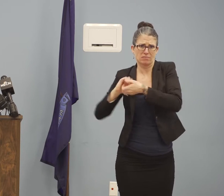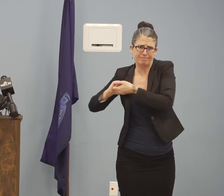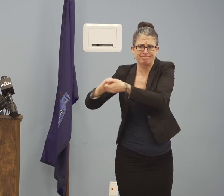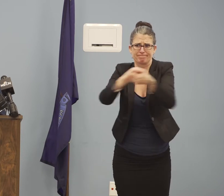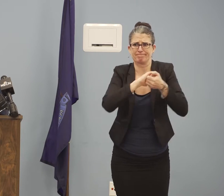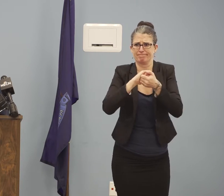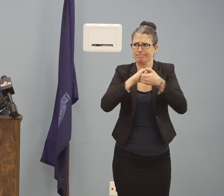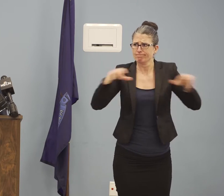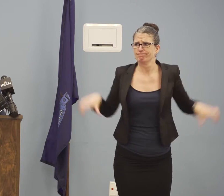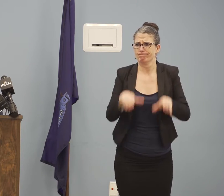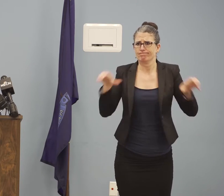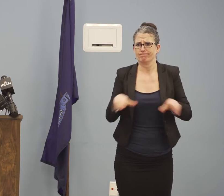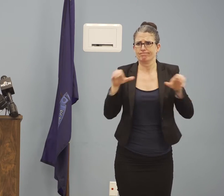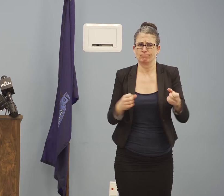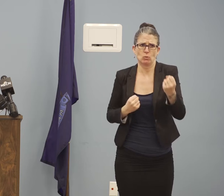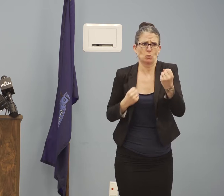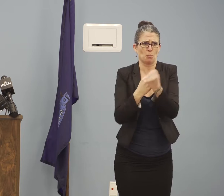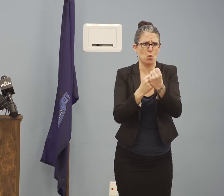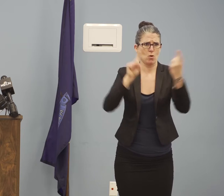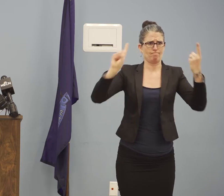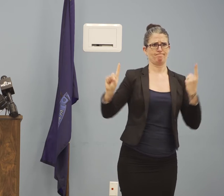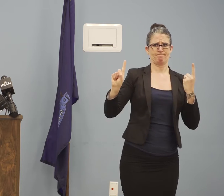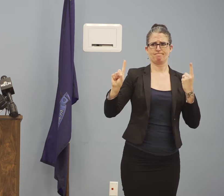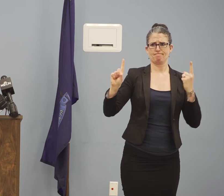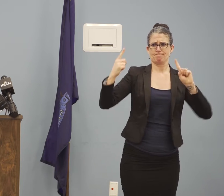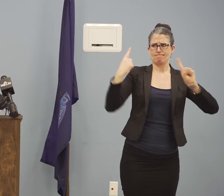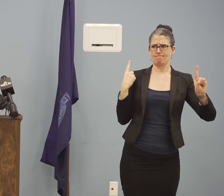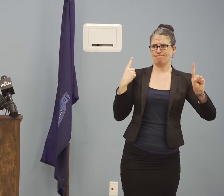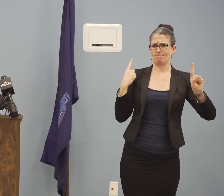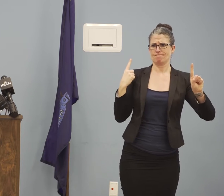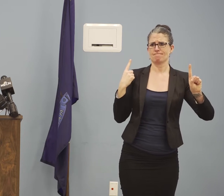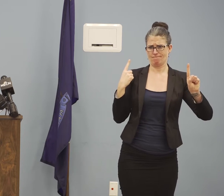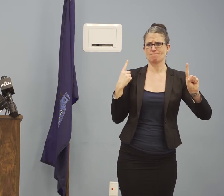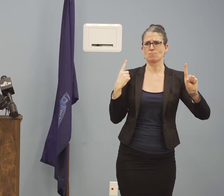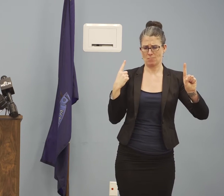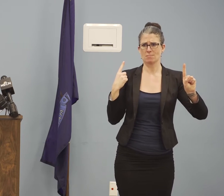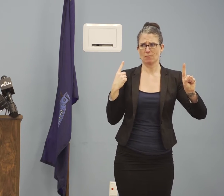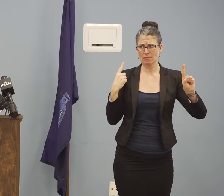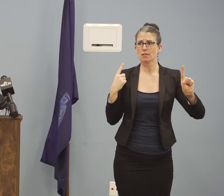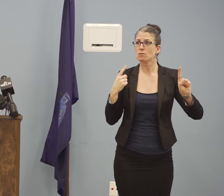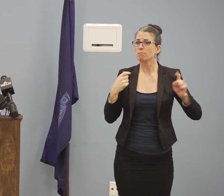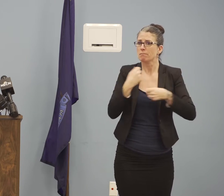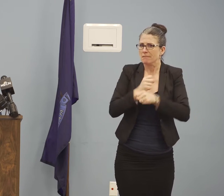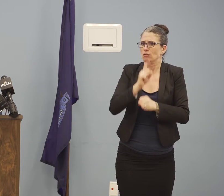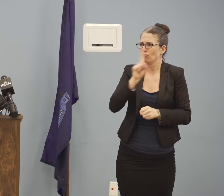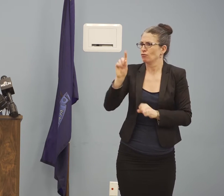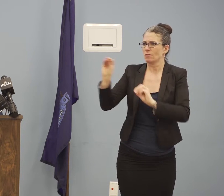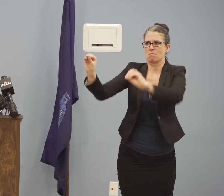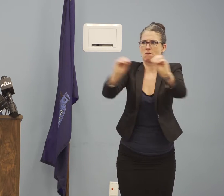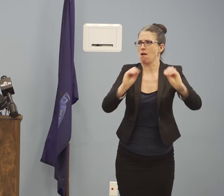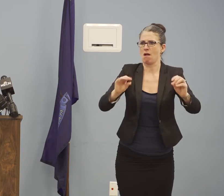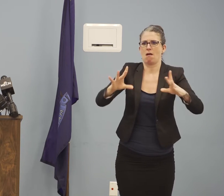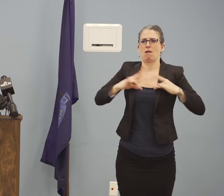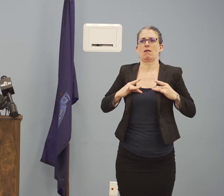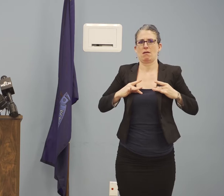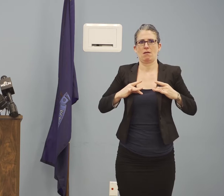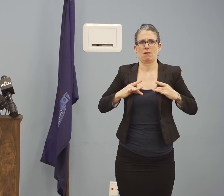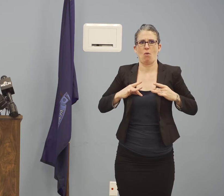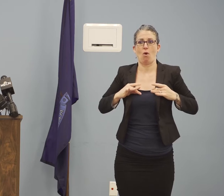In these unprecedented, uncertain times, I am reminded of what Mr. Rogers said.